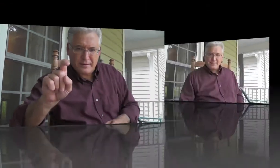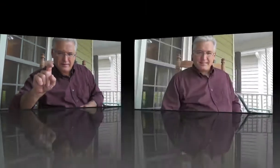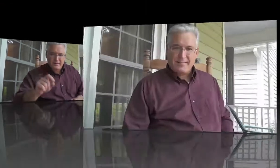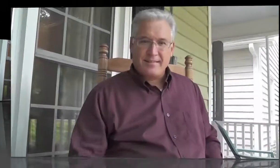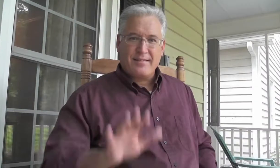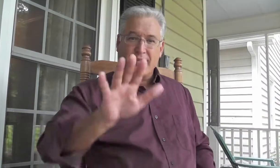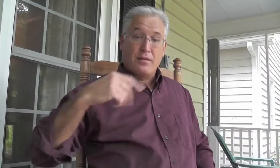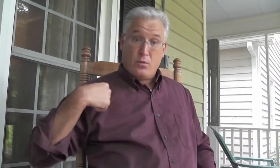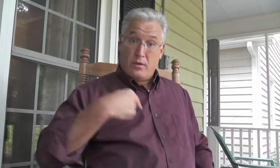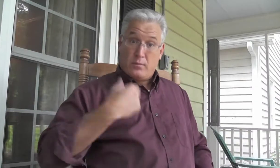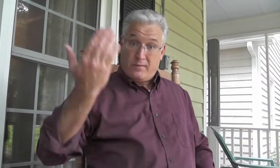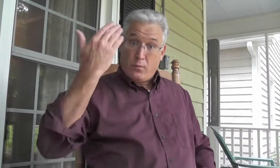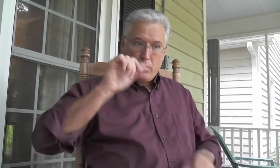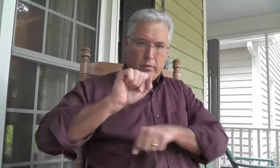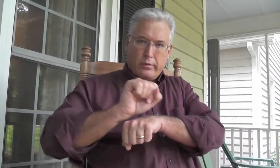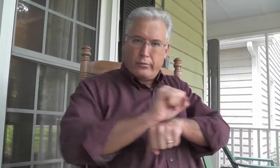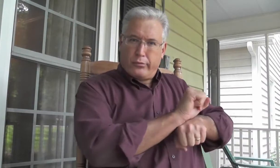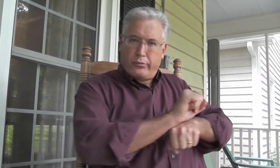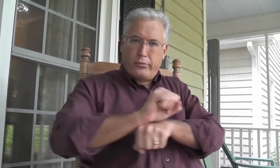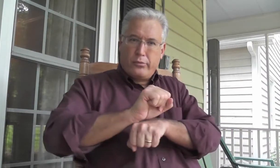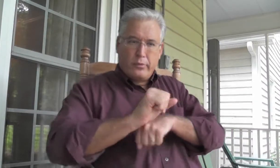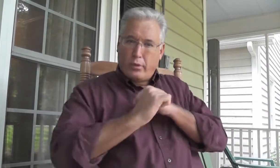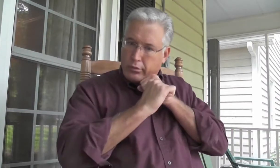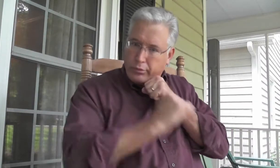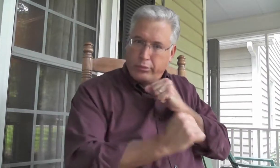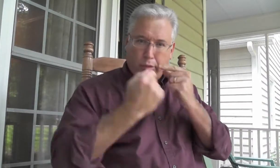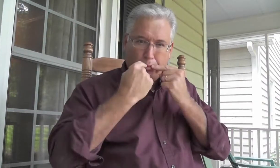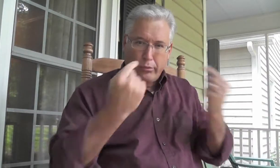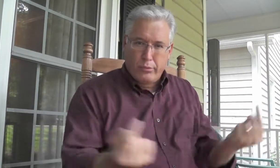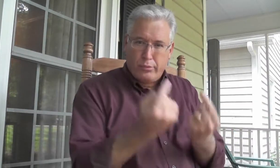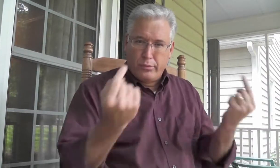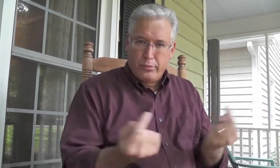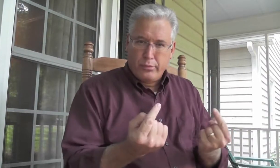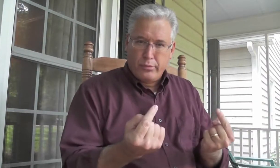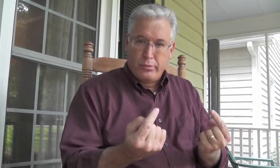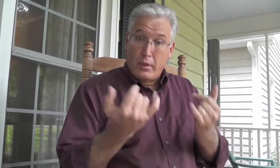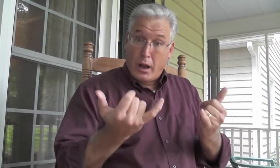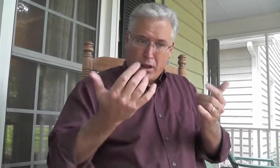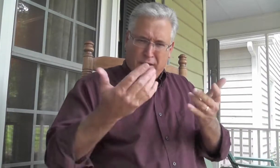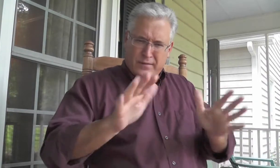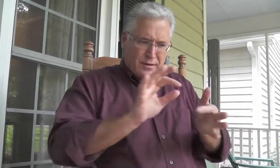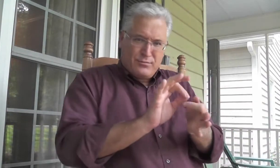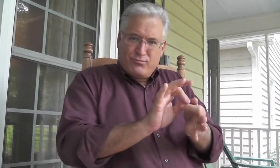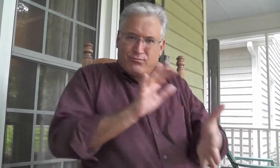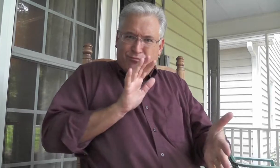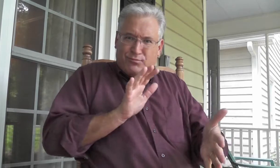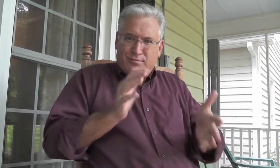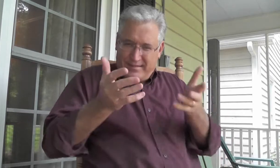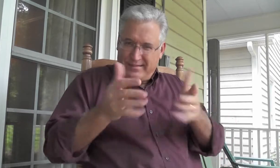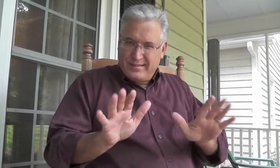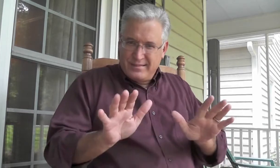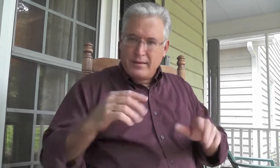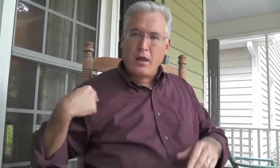that, it's asked the question, says the answer about slavery to sin. It says that now